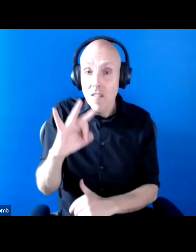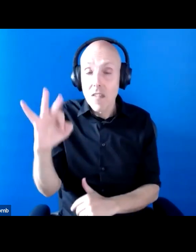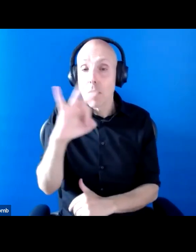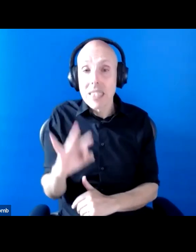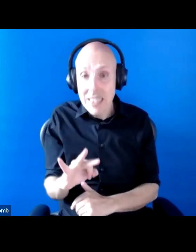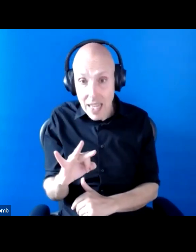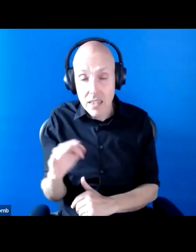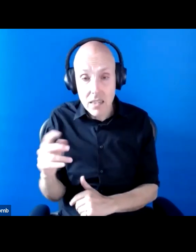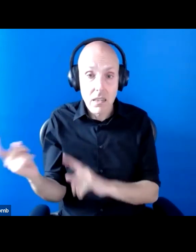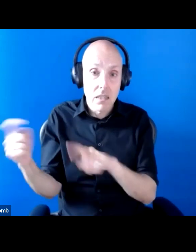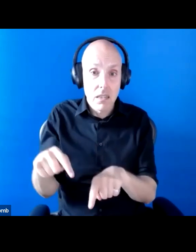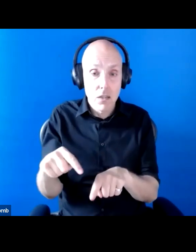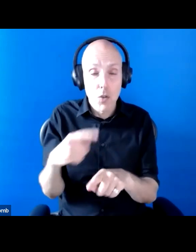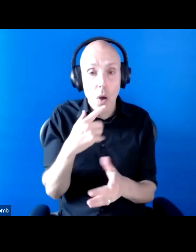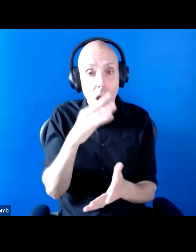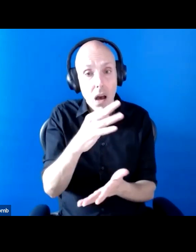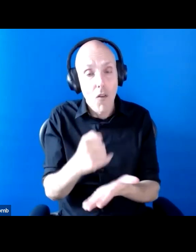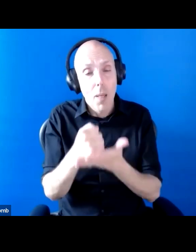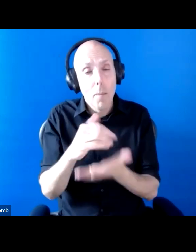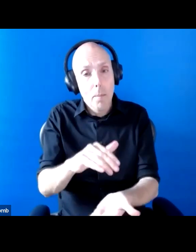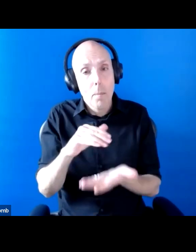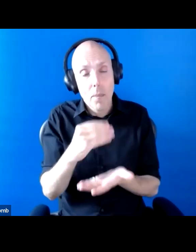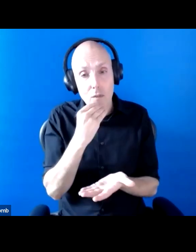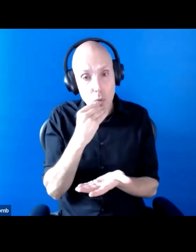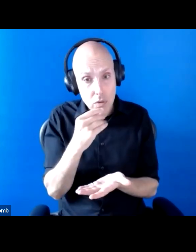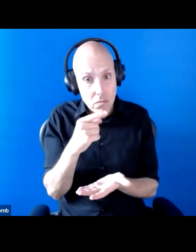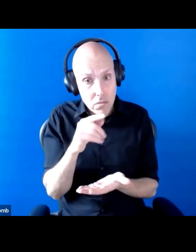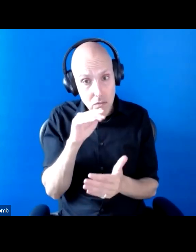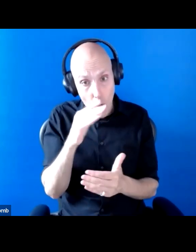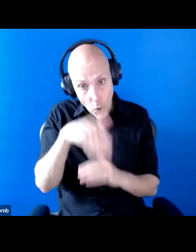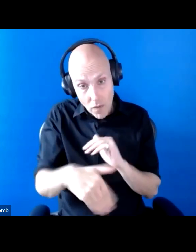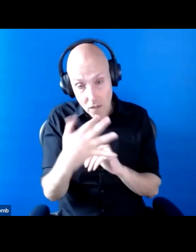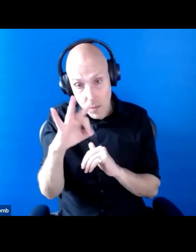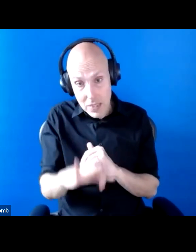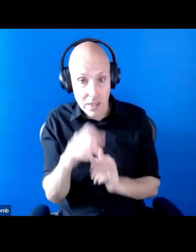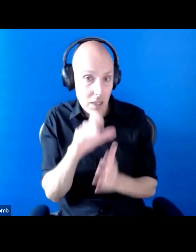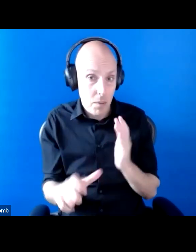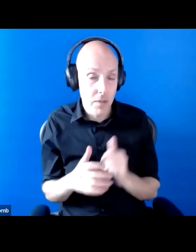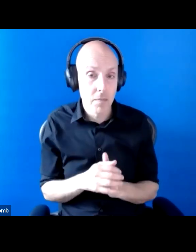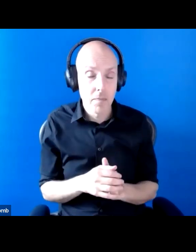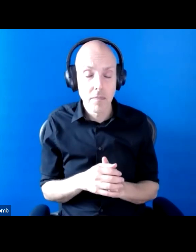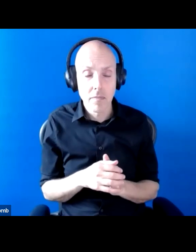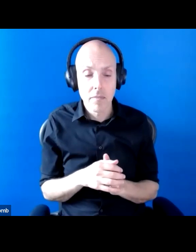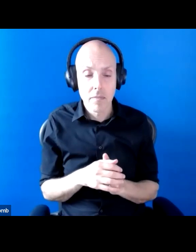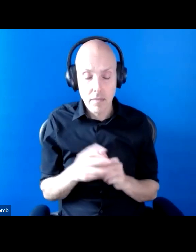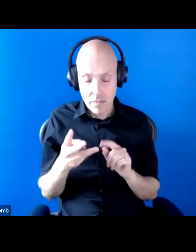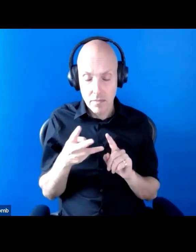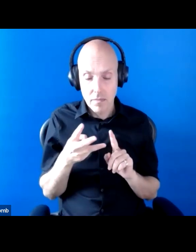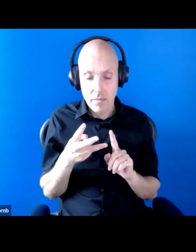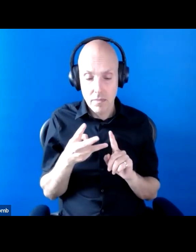people. then finally, we know that charges for social care, because disabled people often